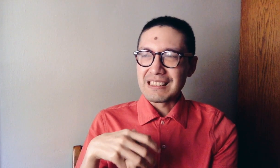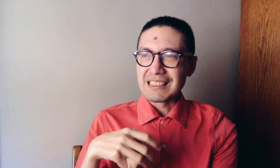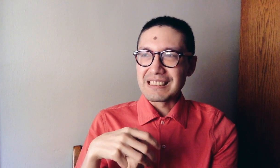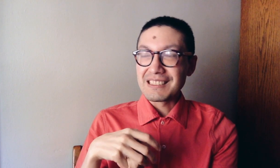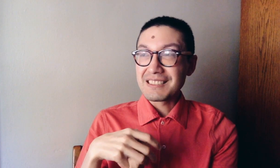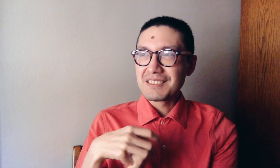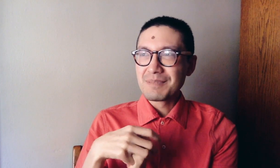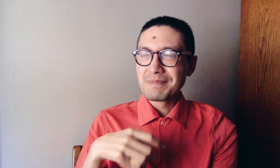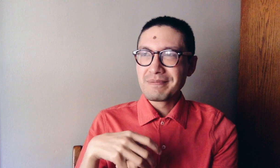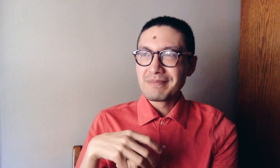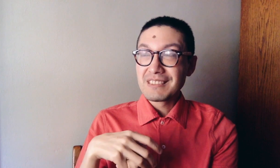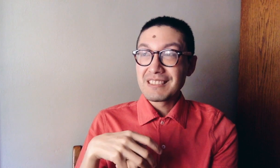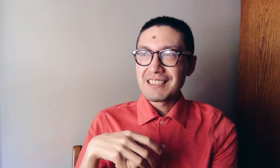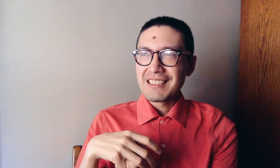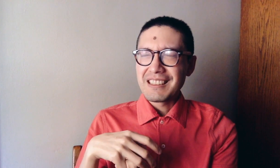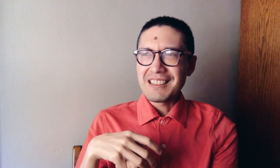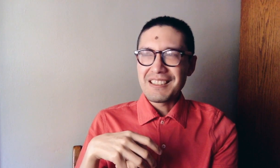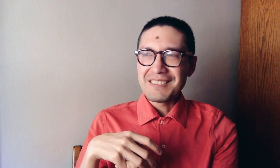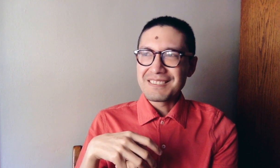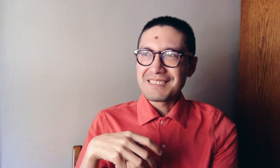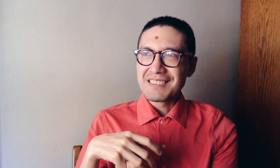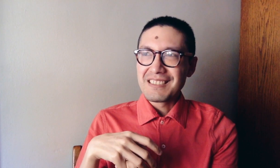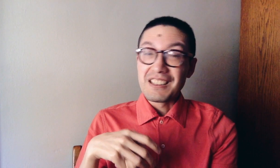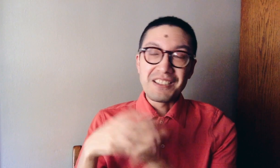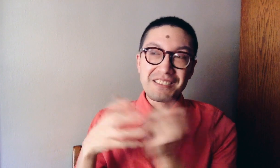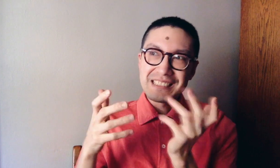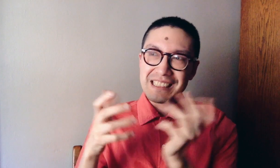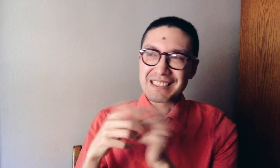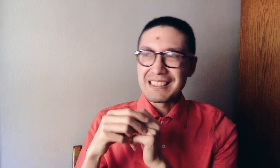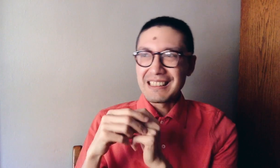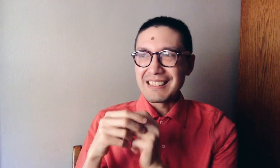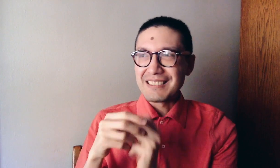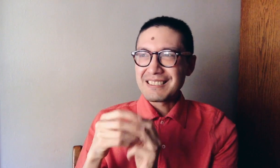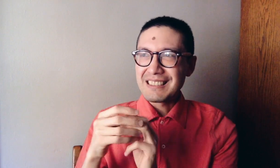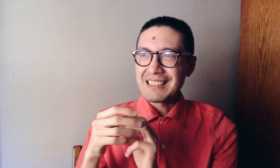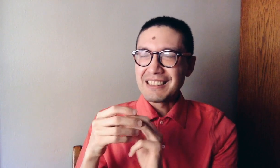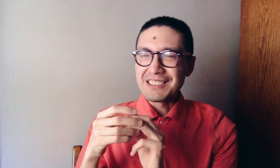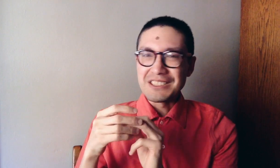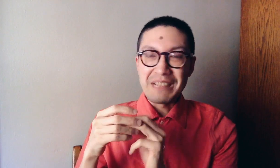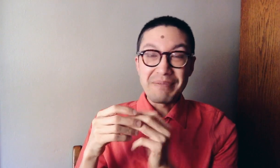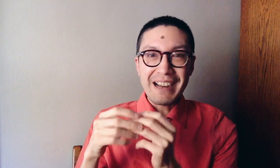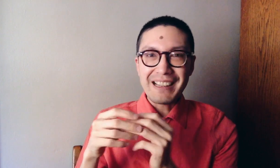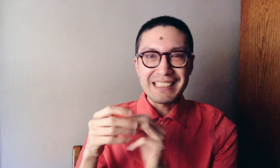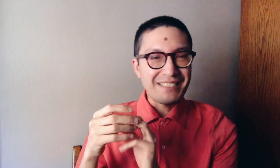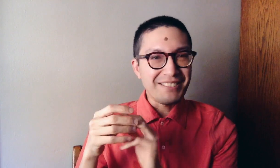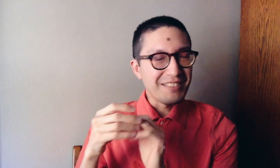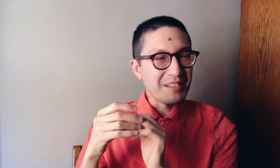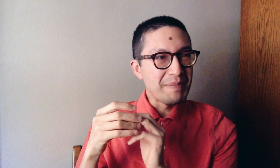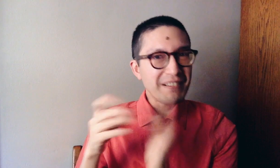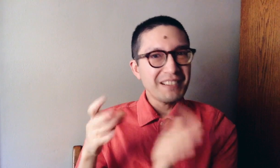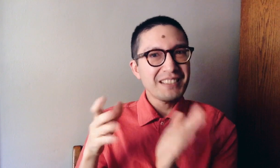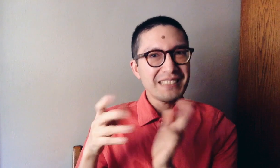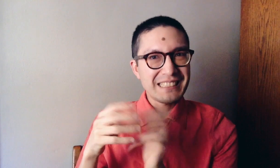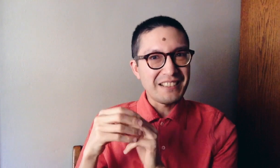uh, you know, oh, I, I also tried practicing in front of a mirror, so